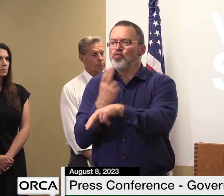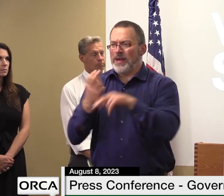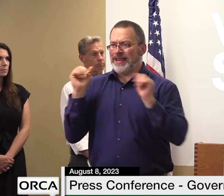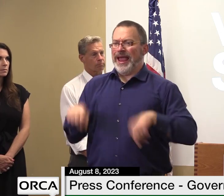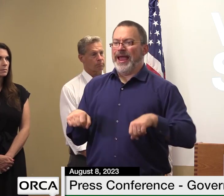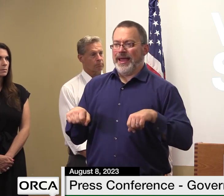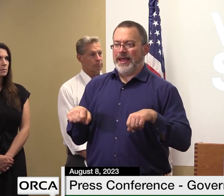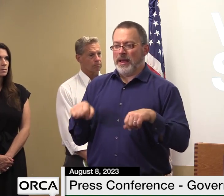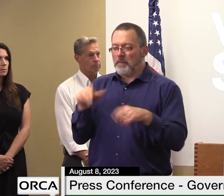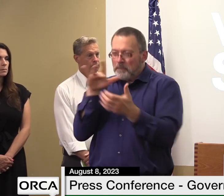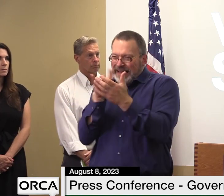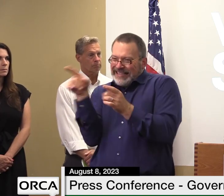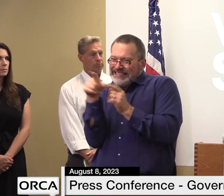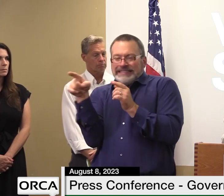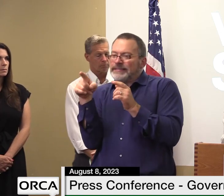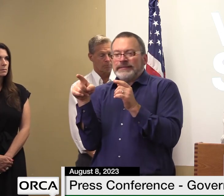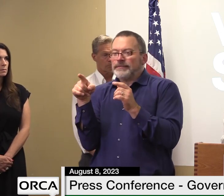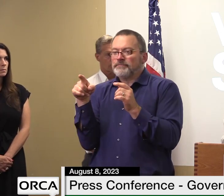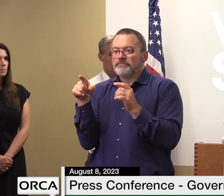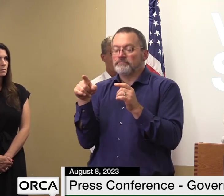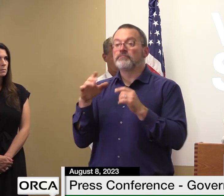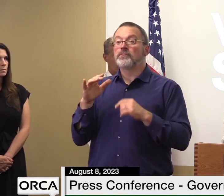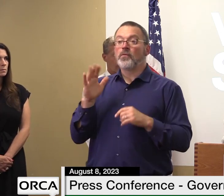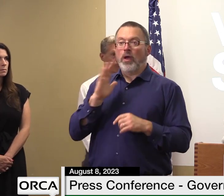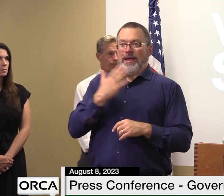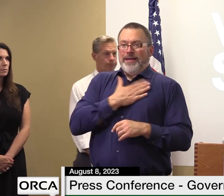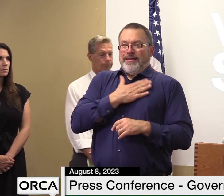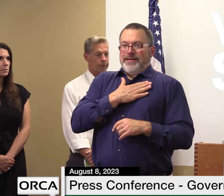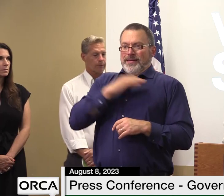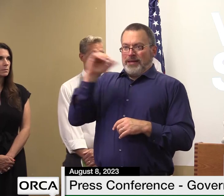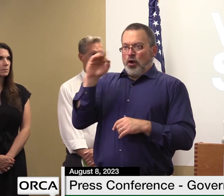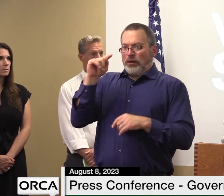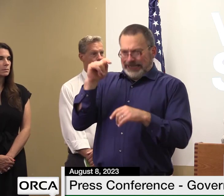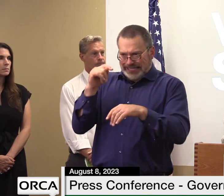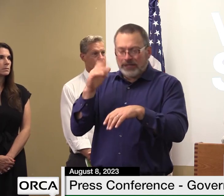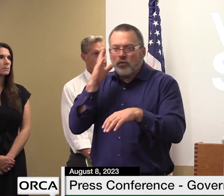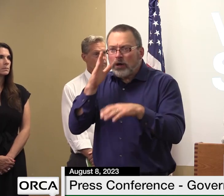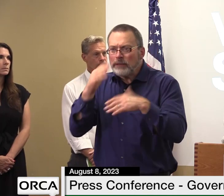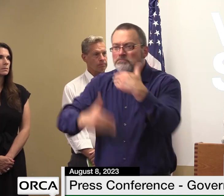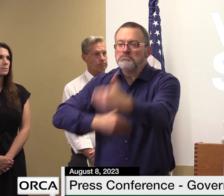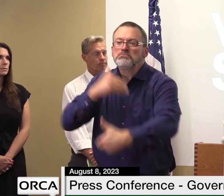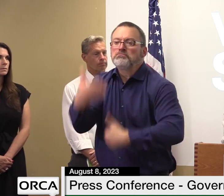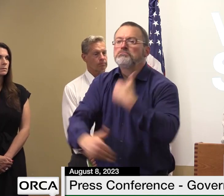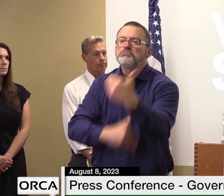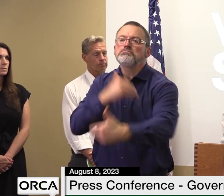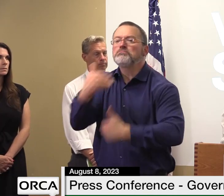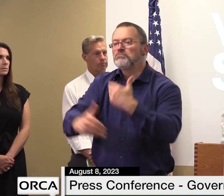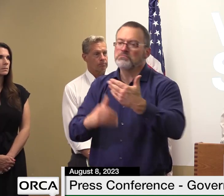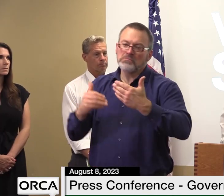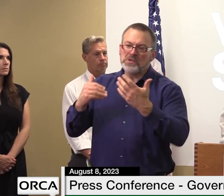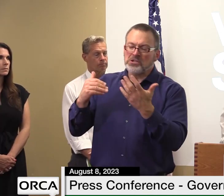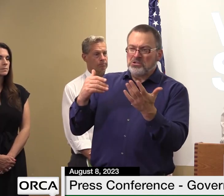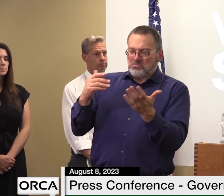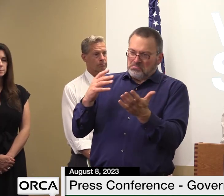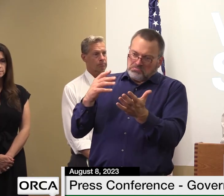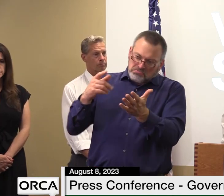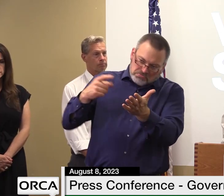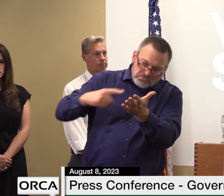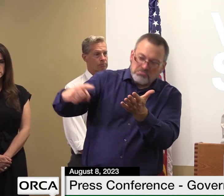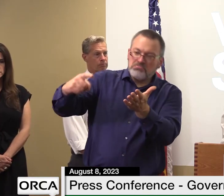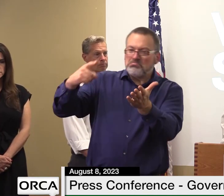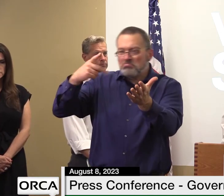aot anticipates reopening additional sections of the trail during the next several weeks and months